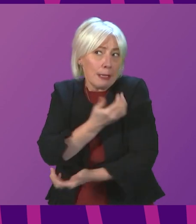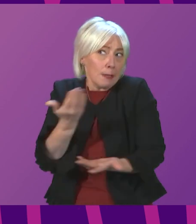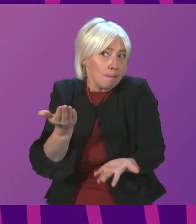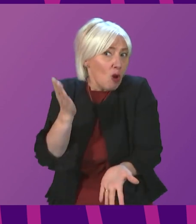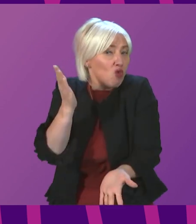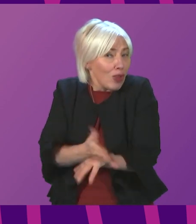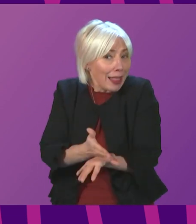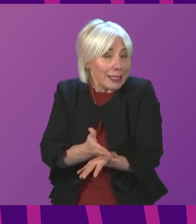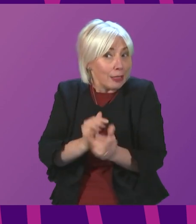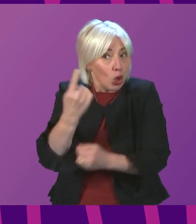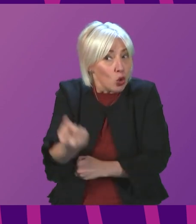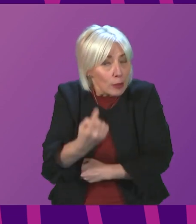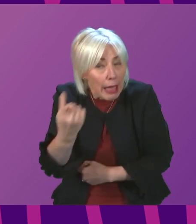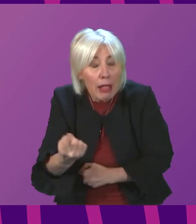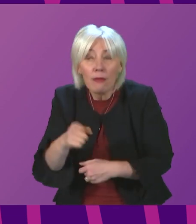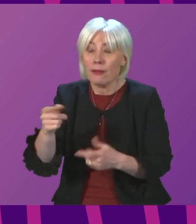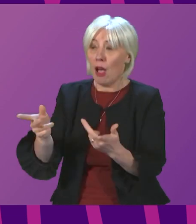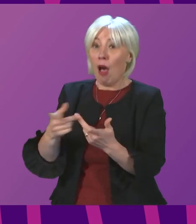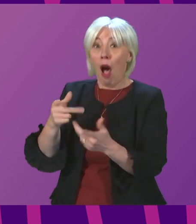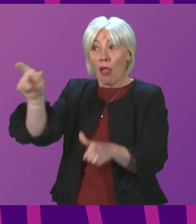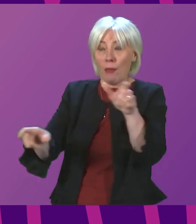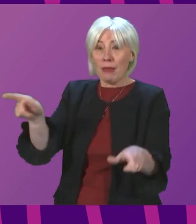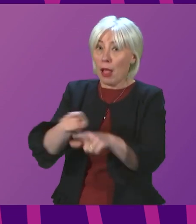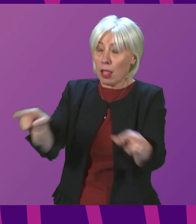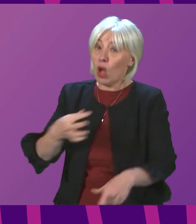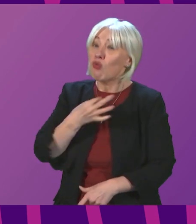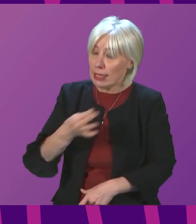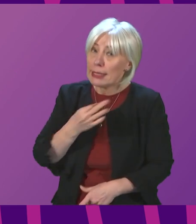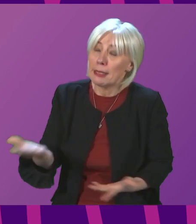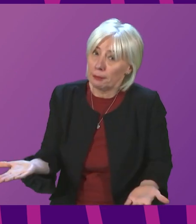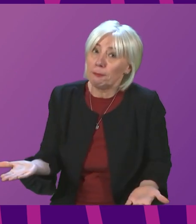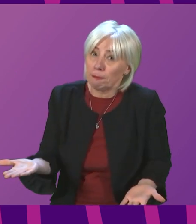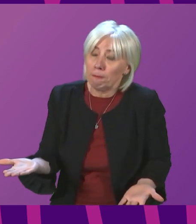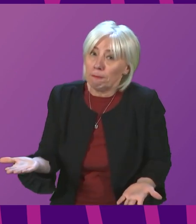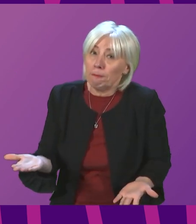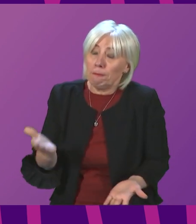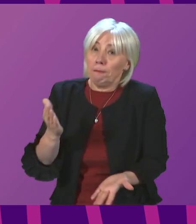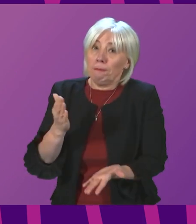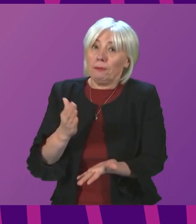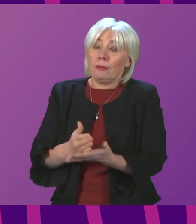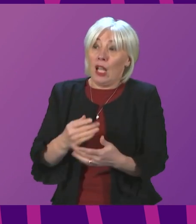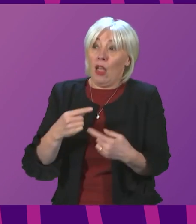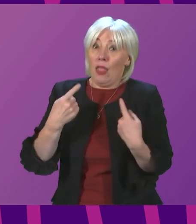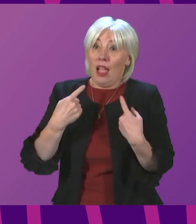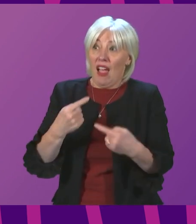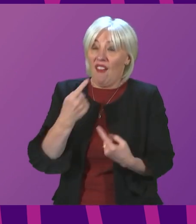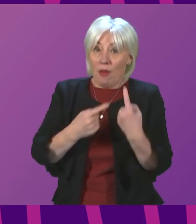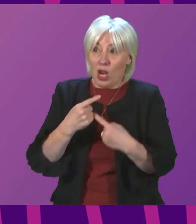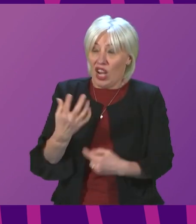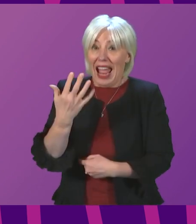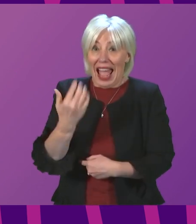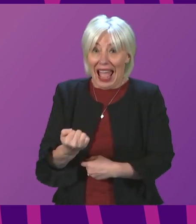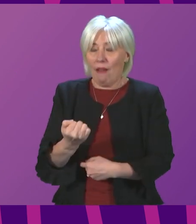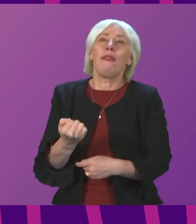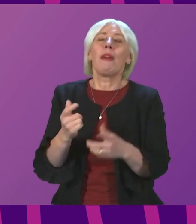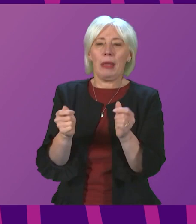you are putting yourself and you are putting others at unnecessary risk. The latest available data, which is adjusted for